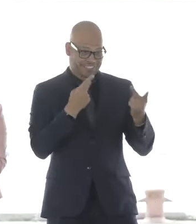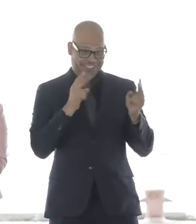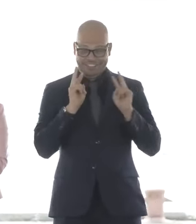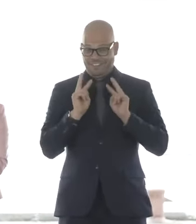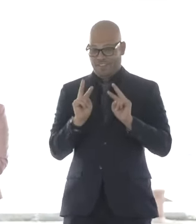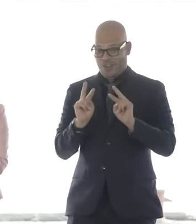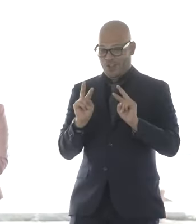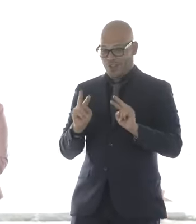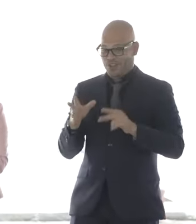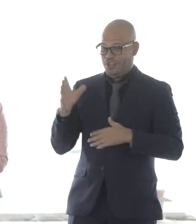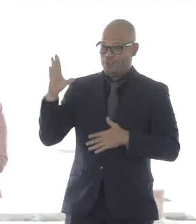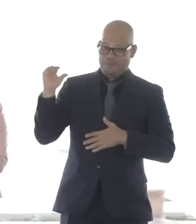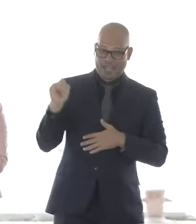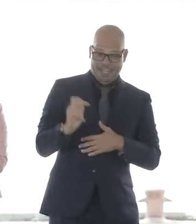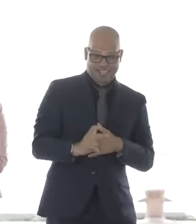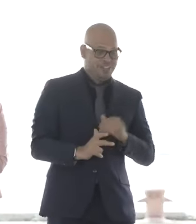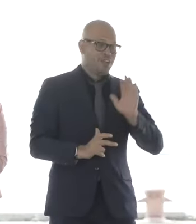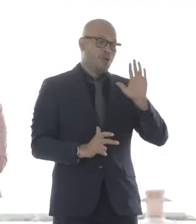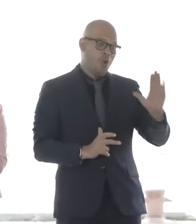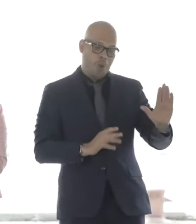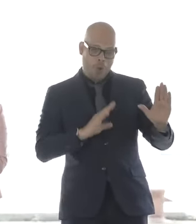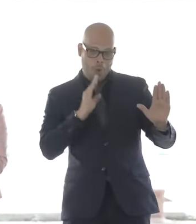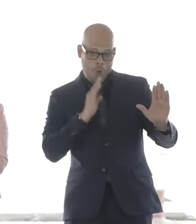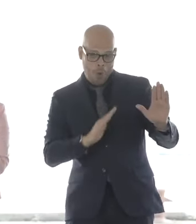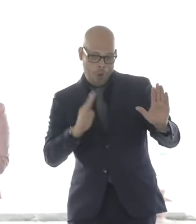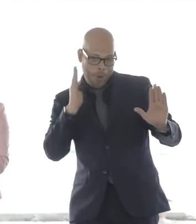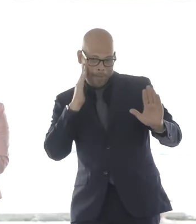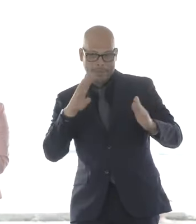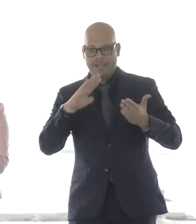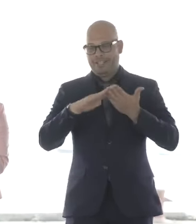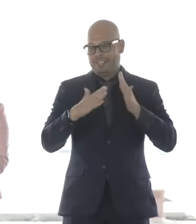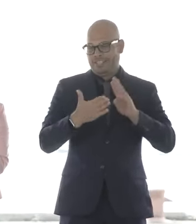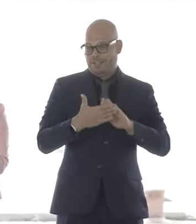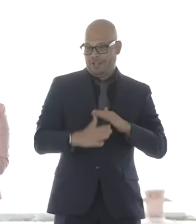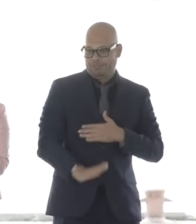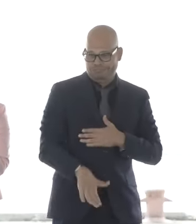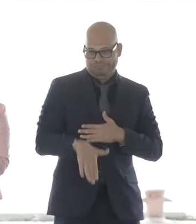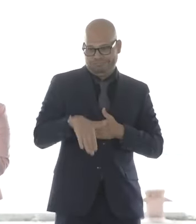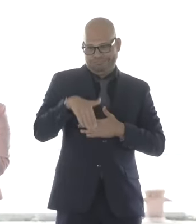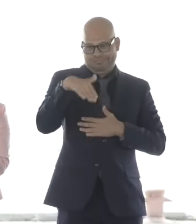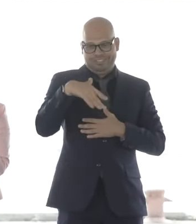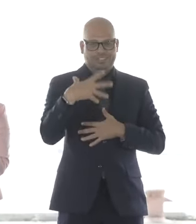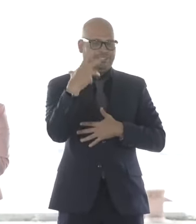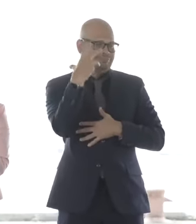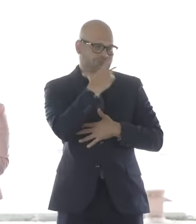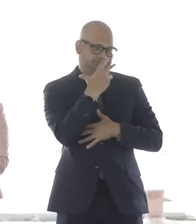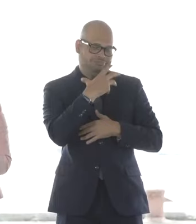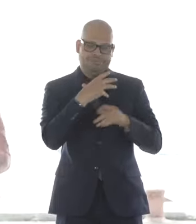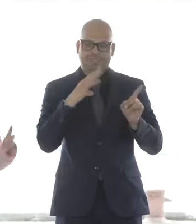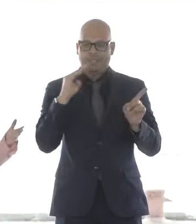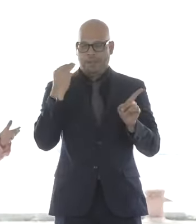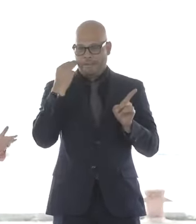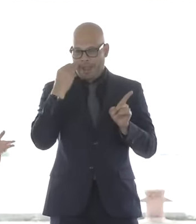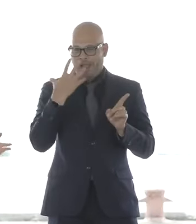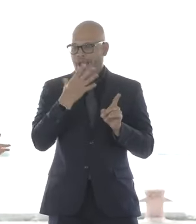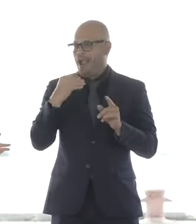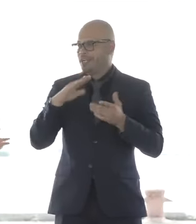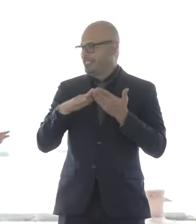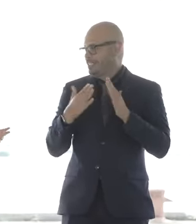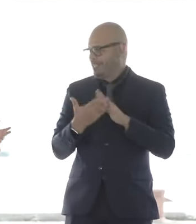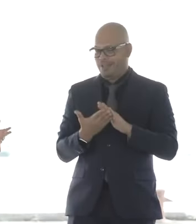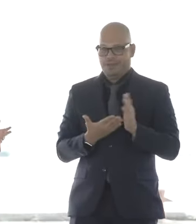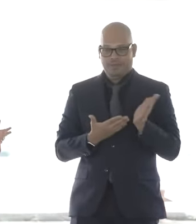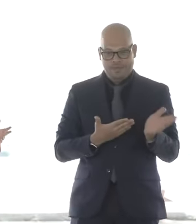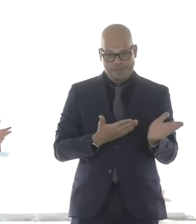Driscoll's hometown. She was an incredible, incredible mayor for the city of Salem, and so much of what we celebrate today